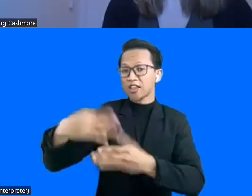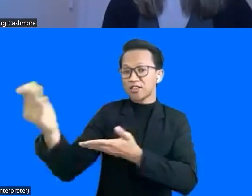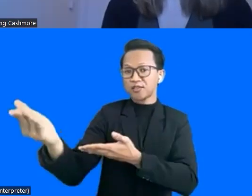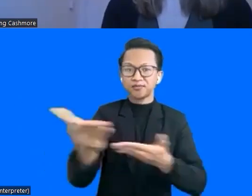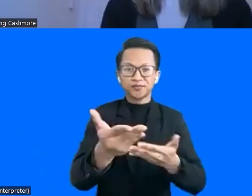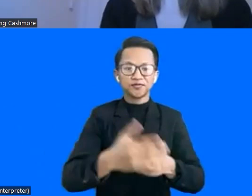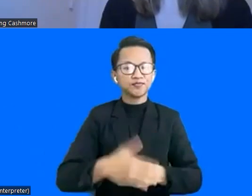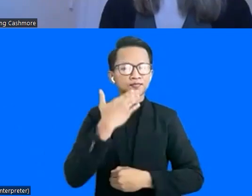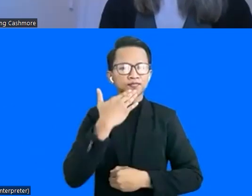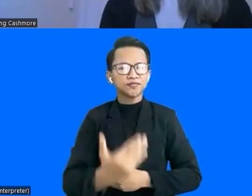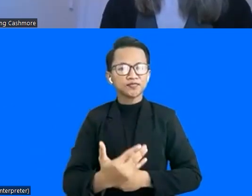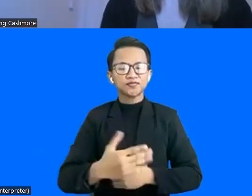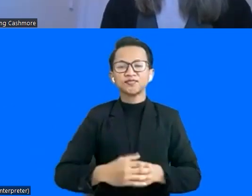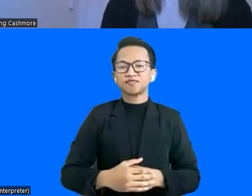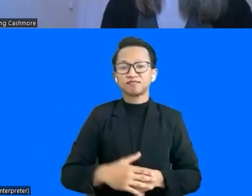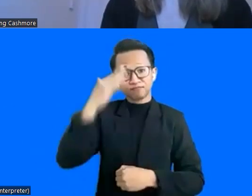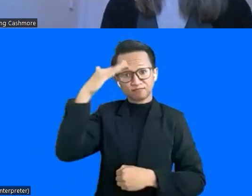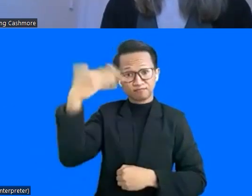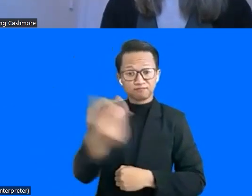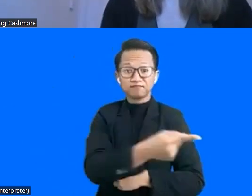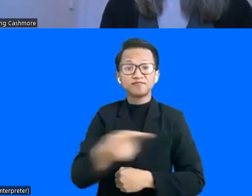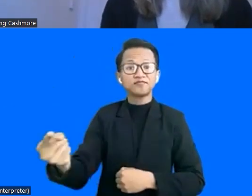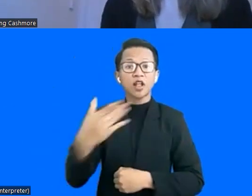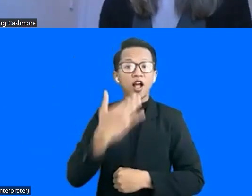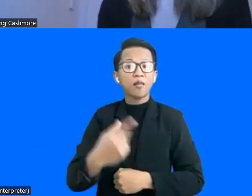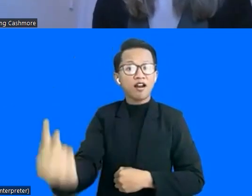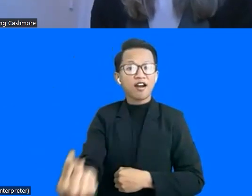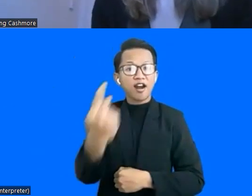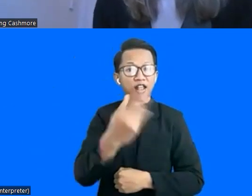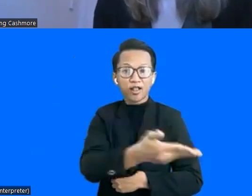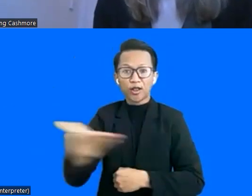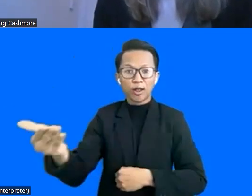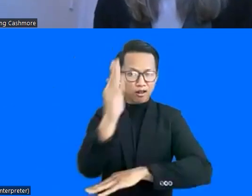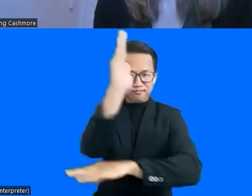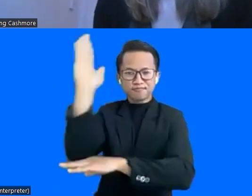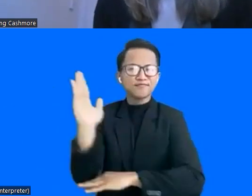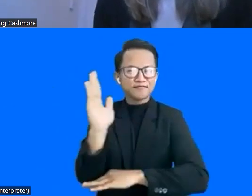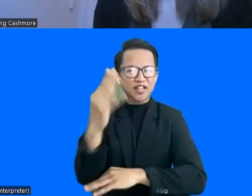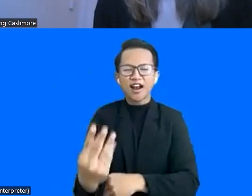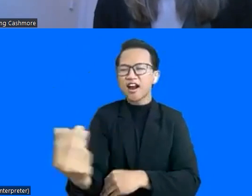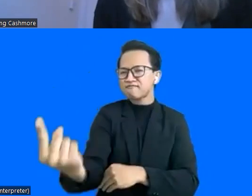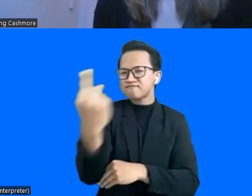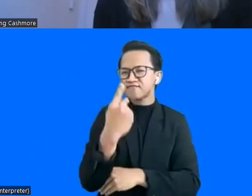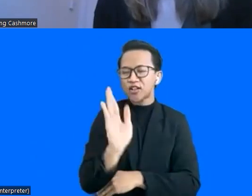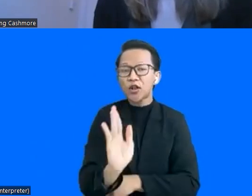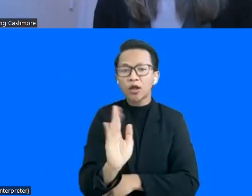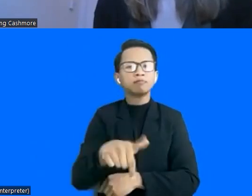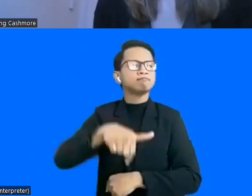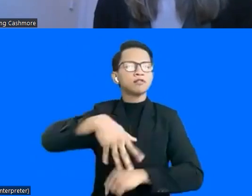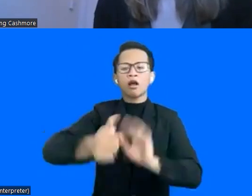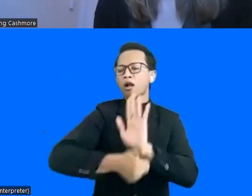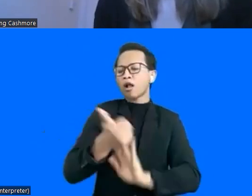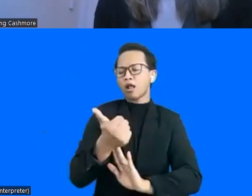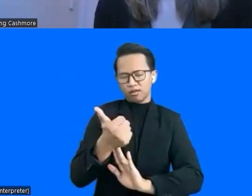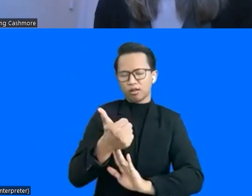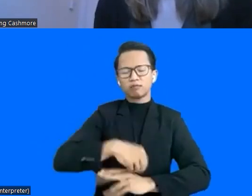Thank you, Lina. And hello and welcome to all panelists, distinguished guests, ladies and gentlemen. It's a real privilege to be with